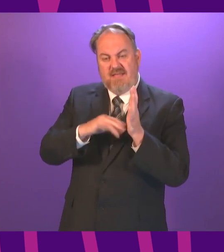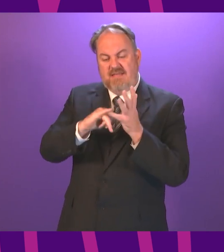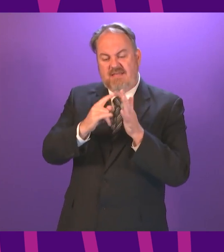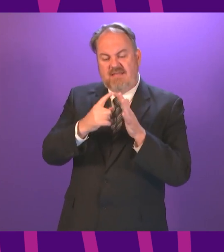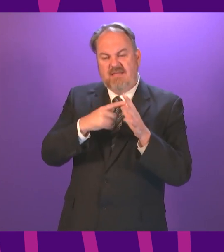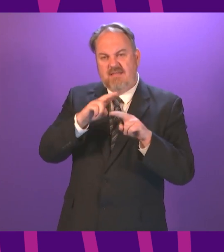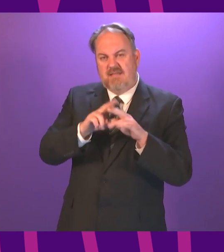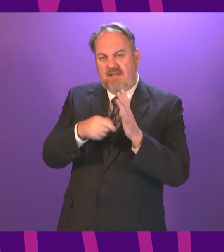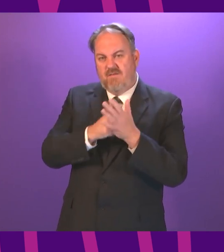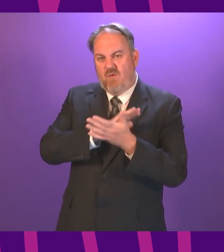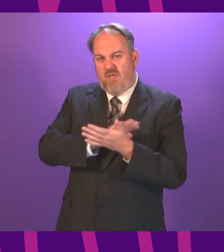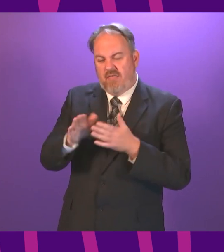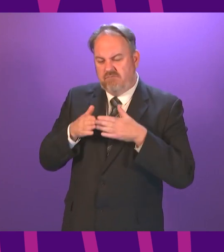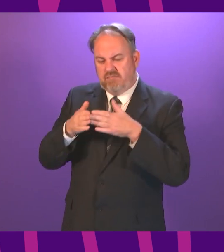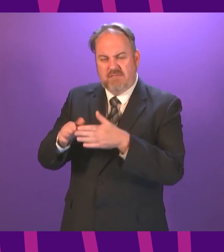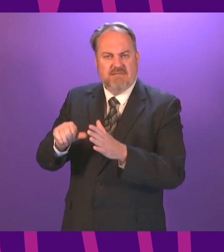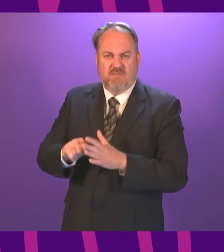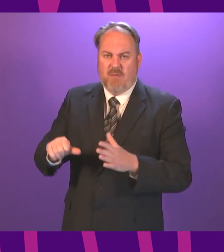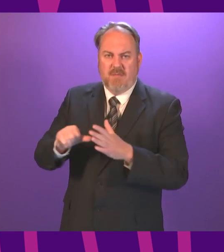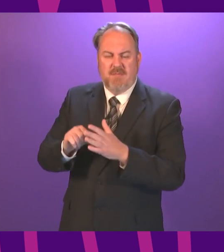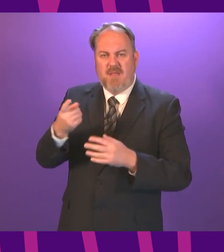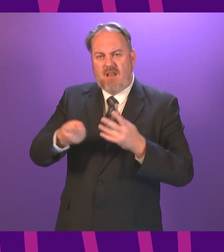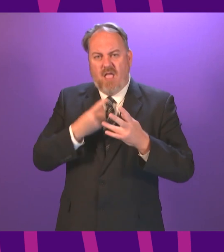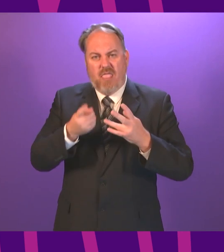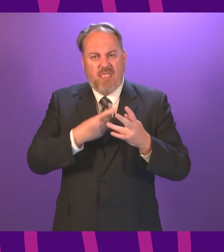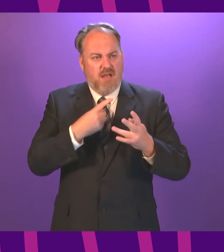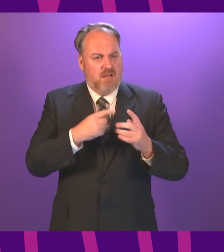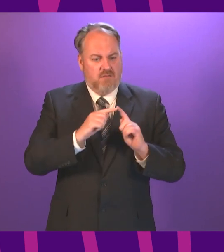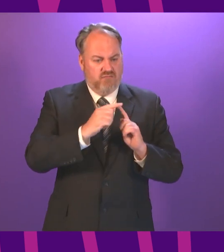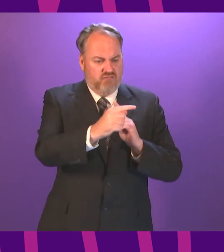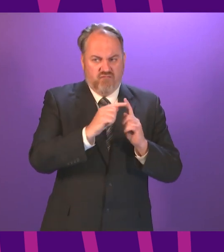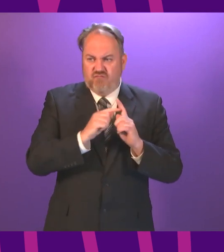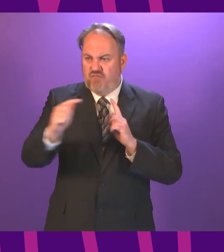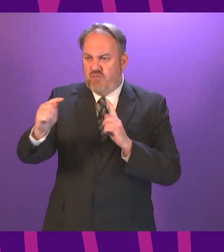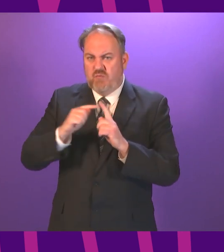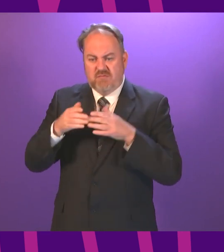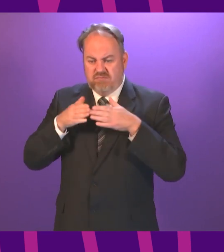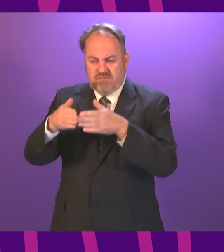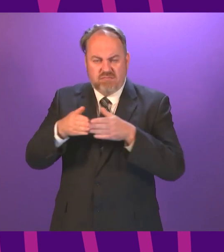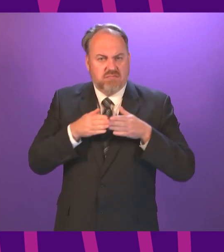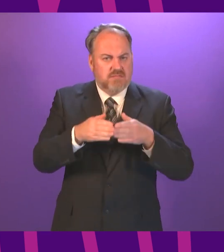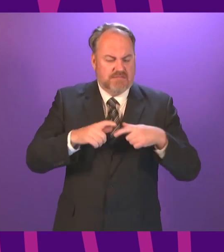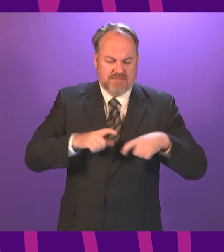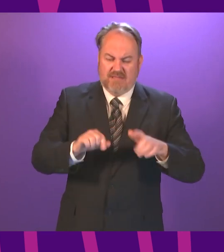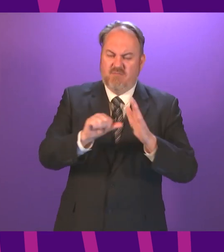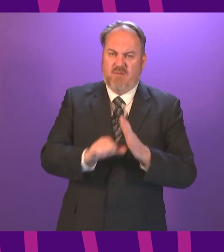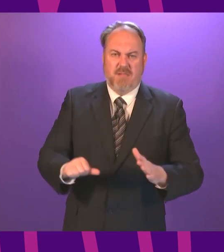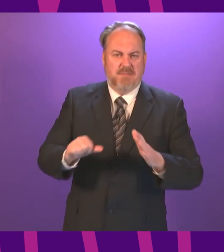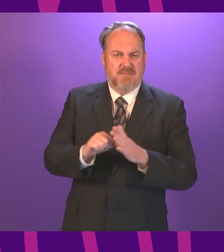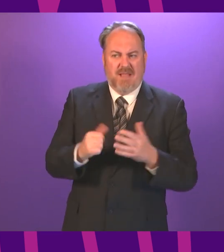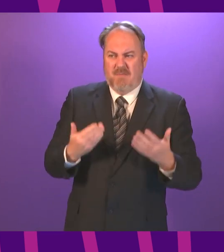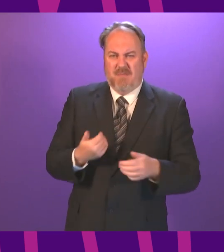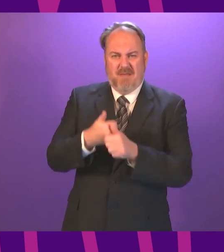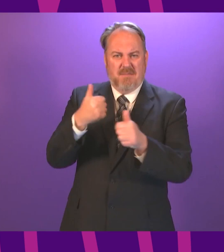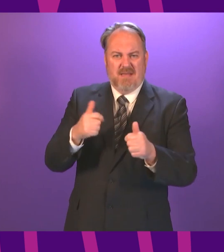breakdowns of major vessels on lifeline routes are unfortunately not. It is now obvious for all to see that CALMAC at